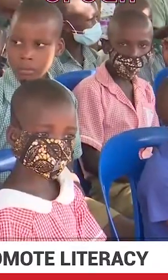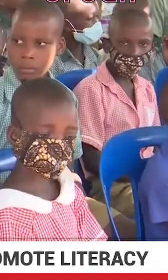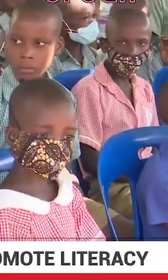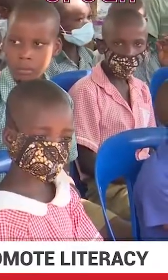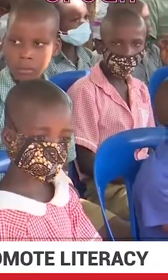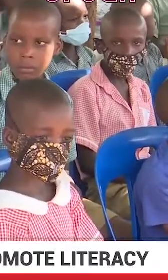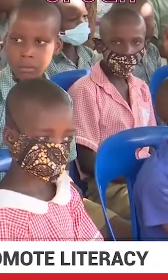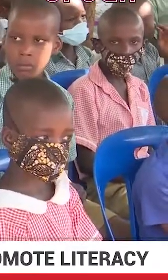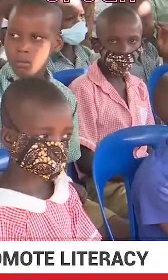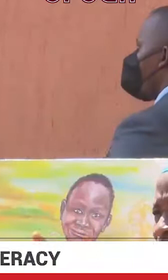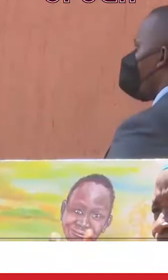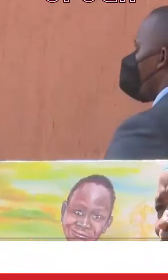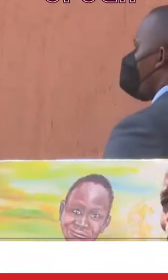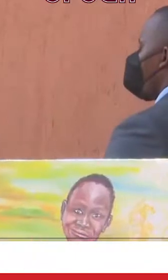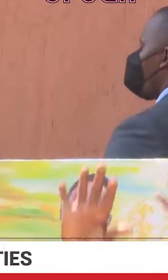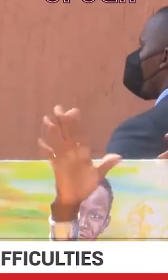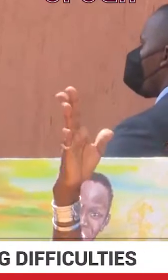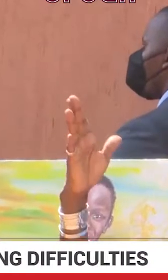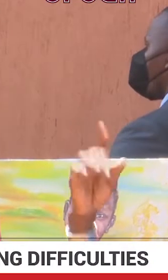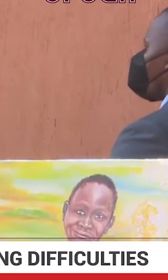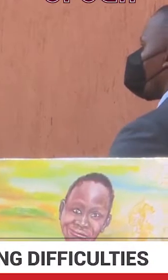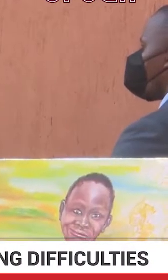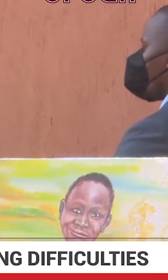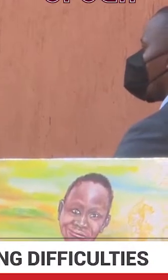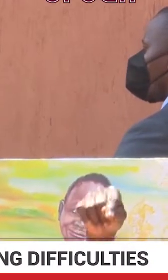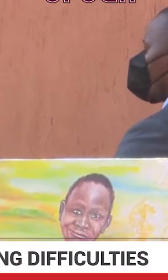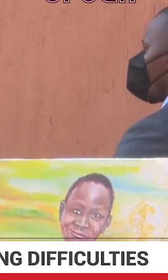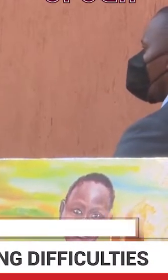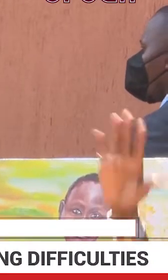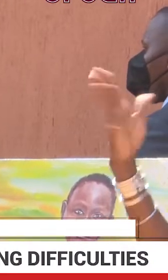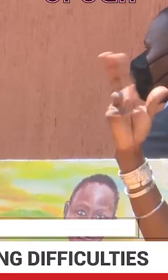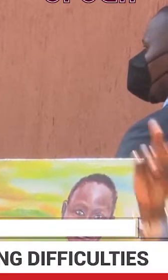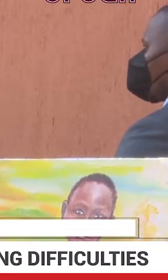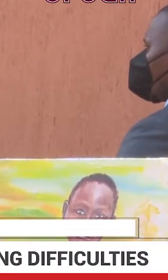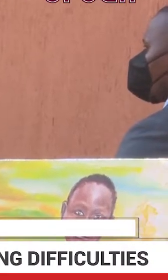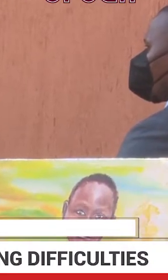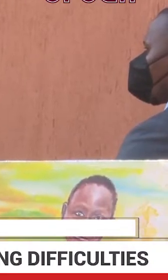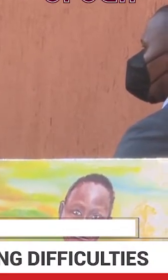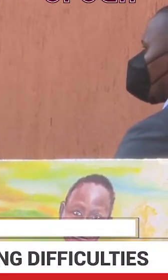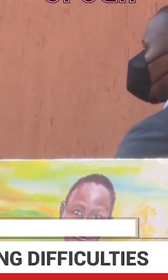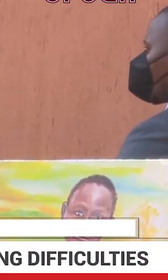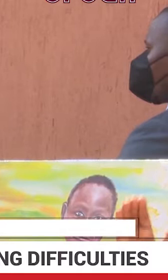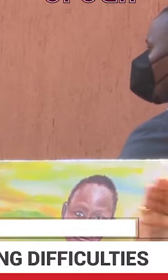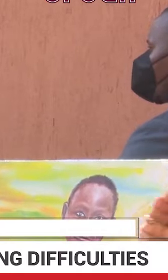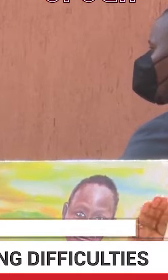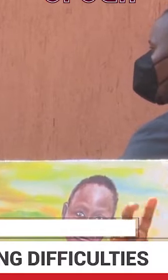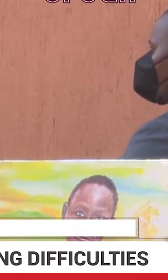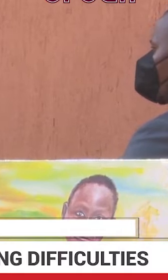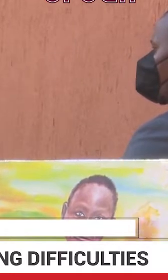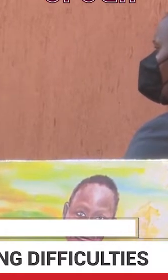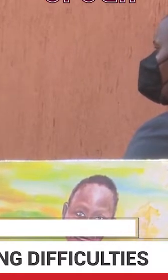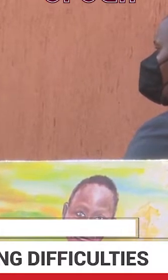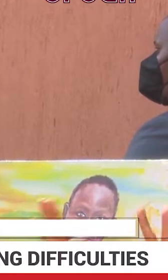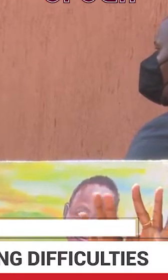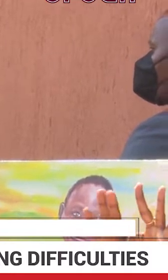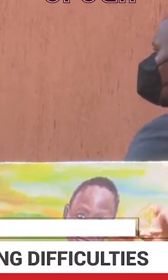access literacy materials. So today, we celebrate reading. As you've heard, reading is critically important to enabling people